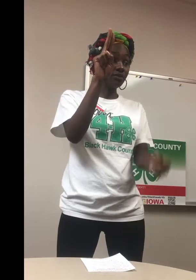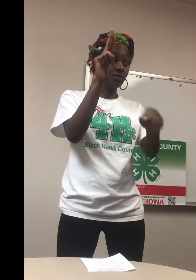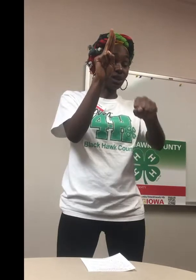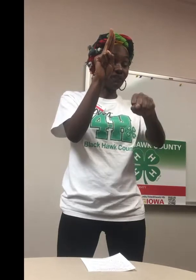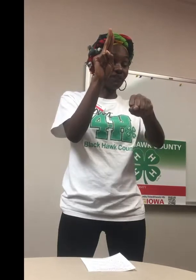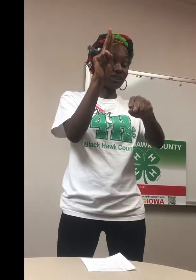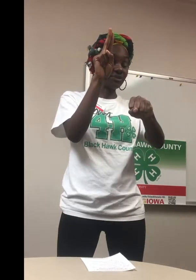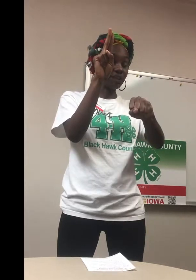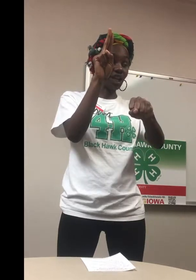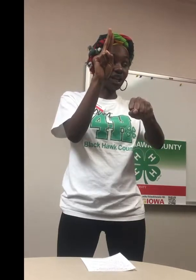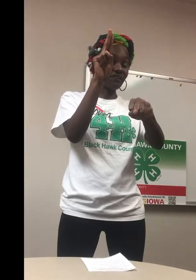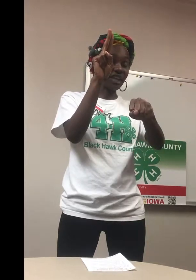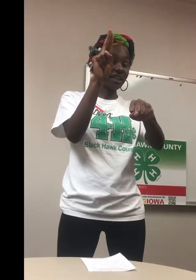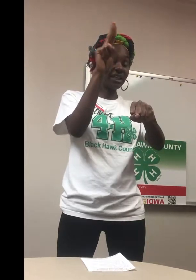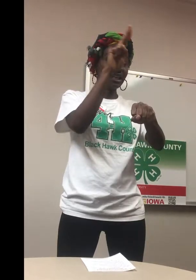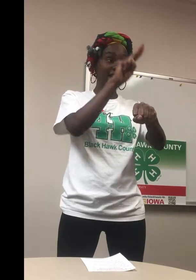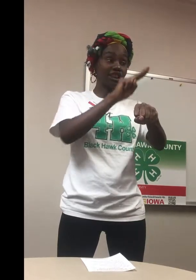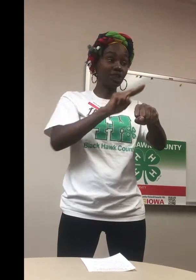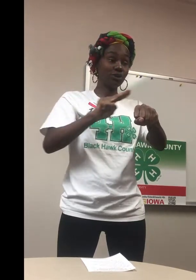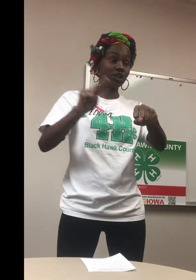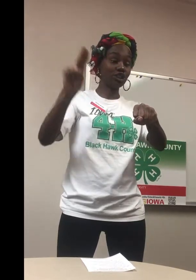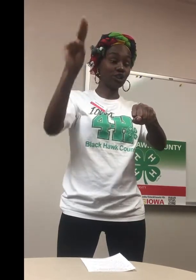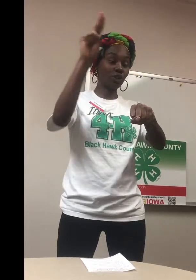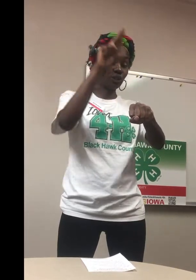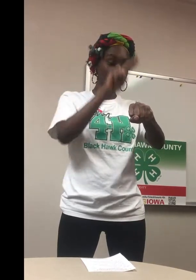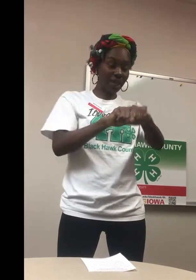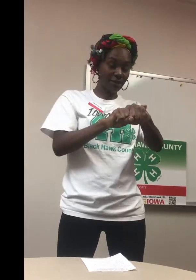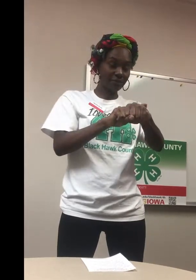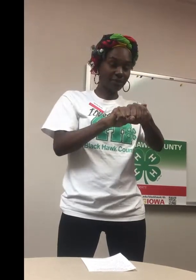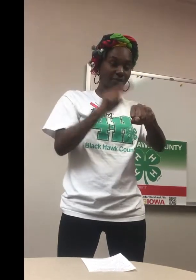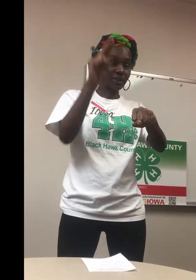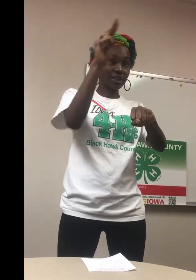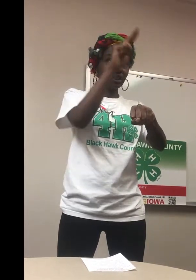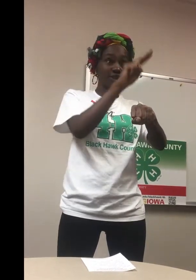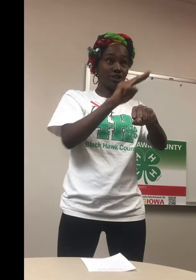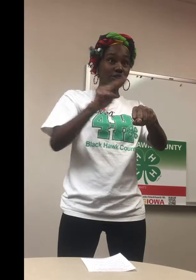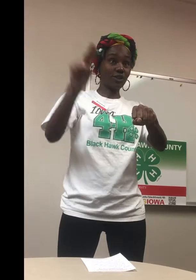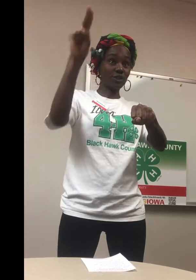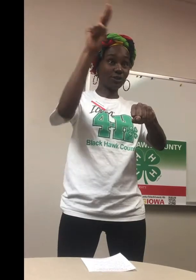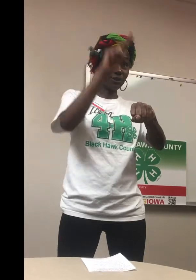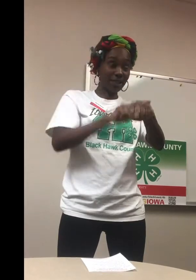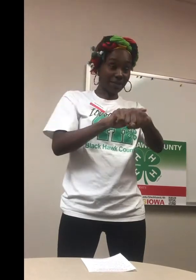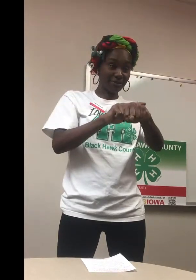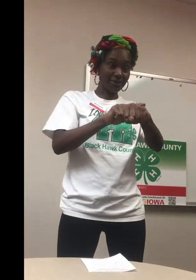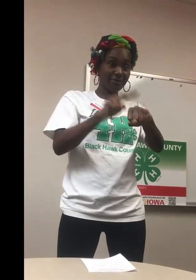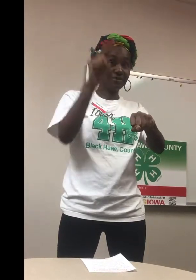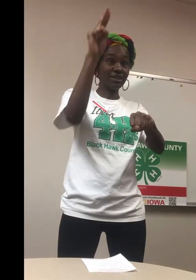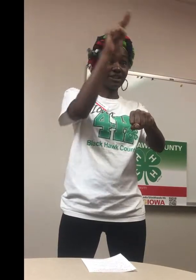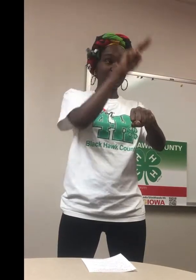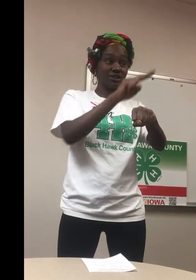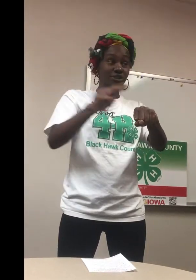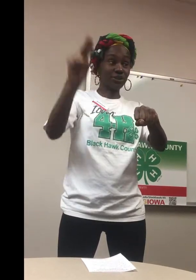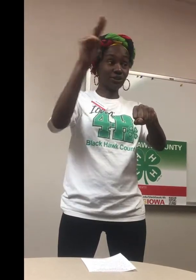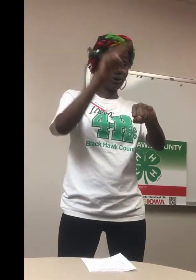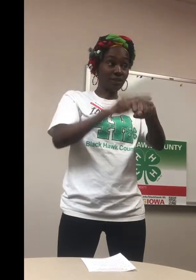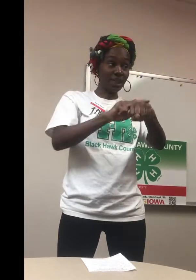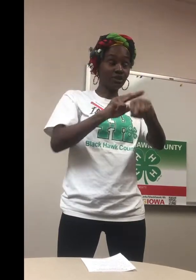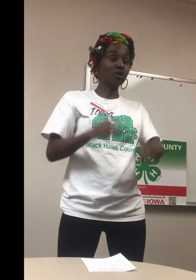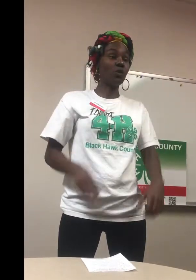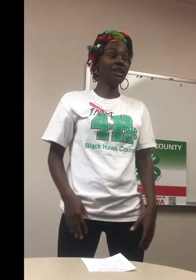We have a fist with our left hand. Nation goes in a circle, down. Circle, down. Circle, down. So one